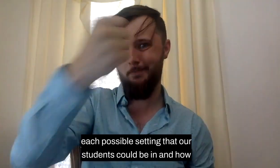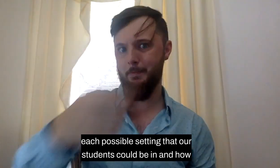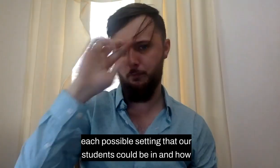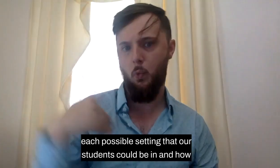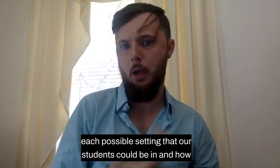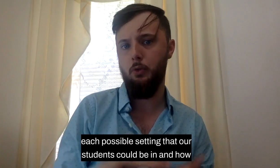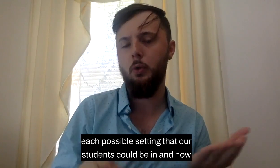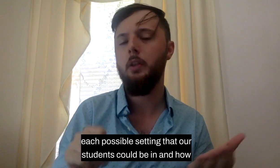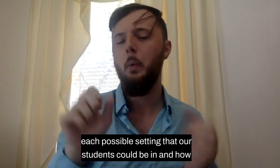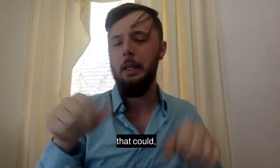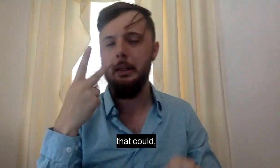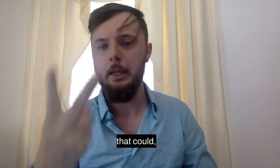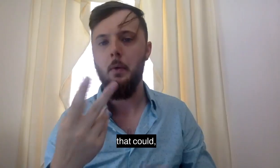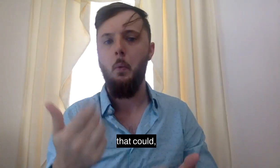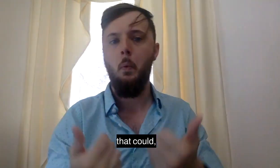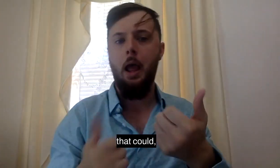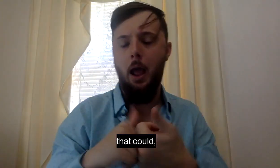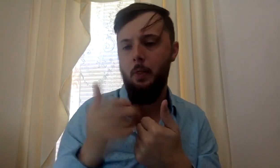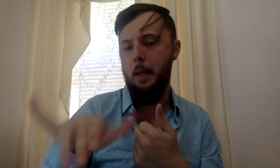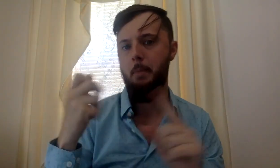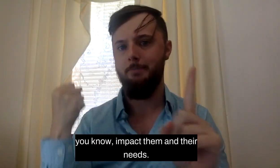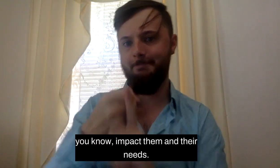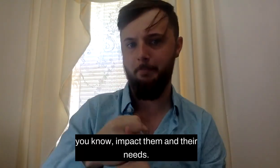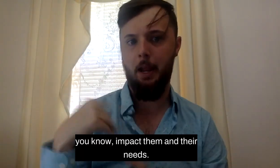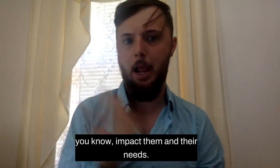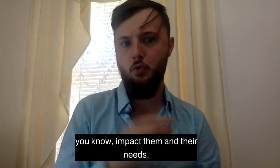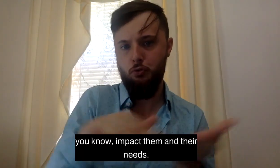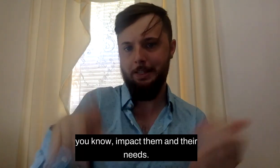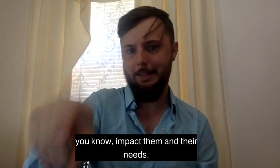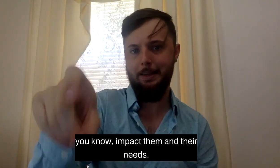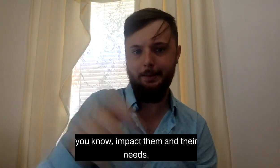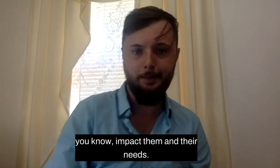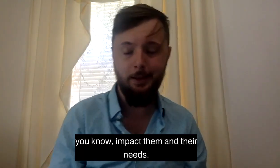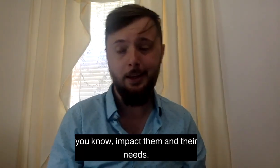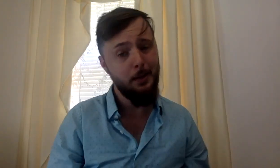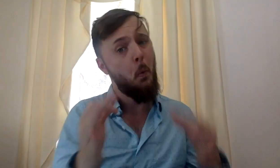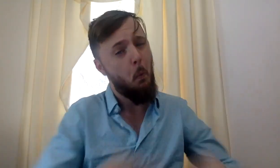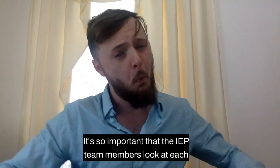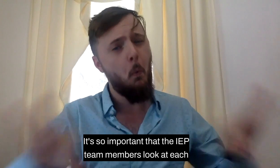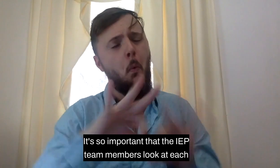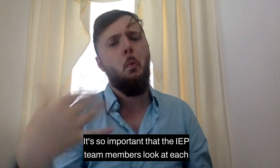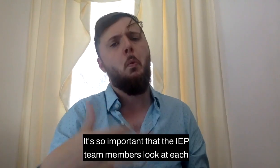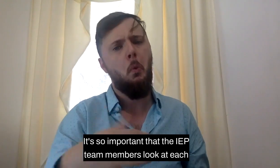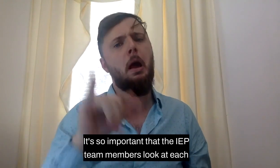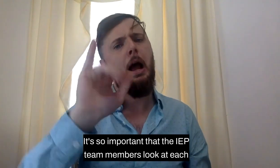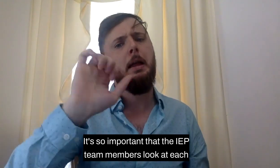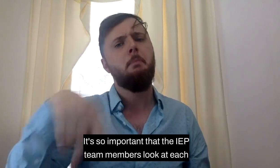could be in and how that could, you know, impact them and their needs. It's so important